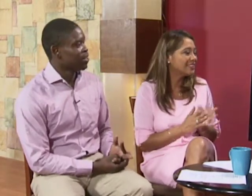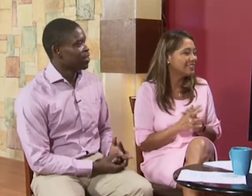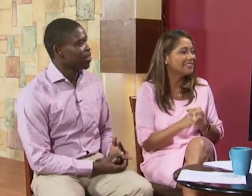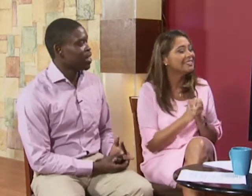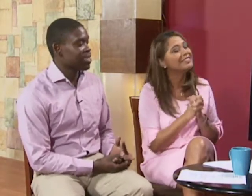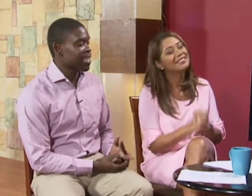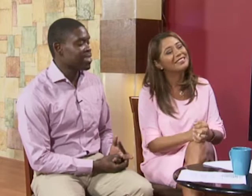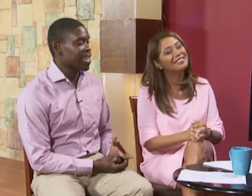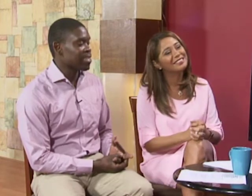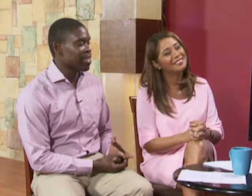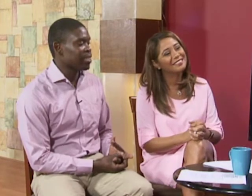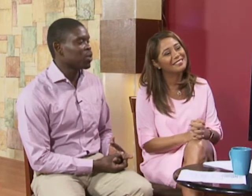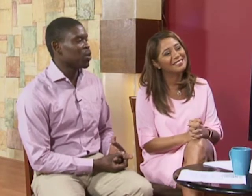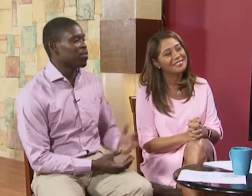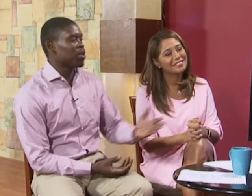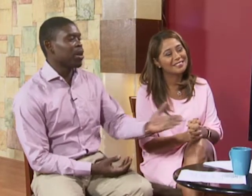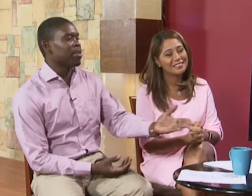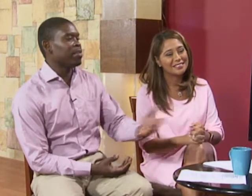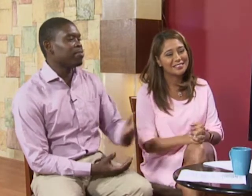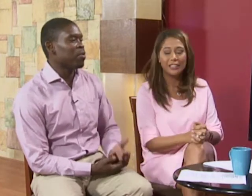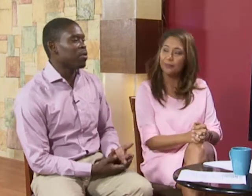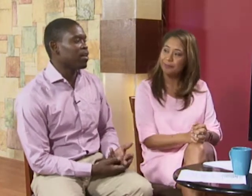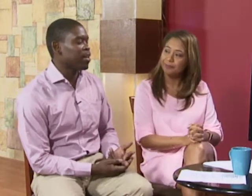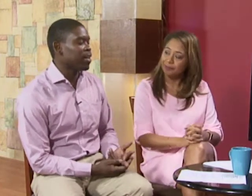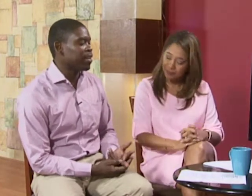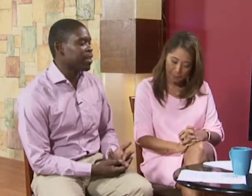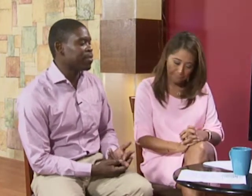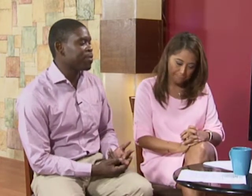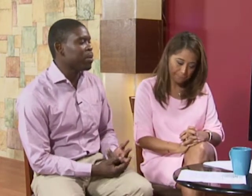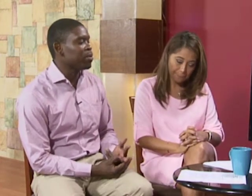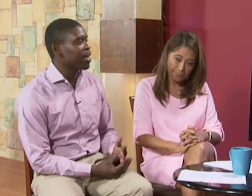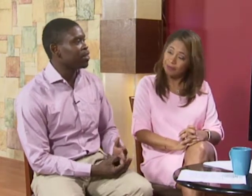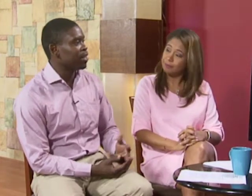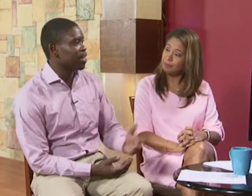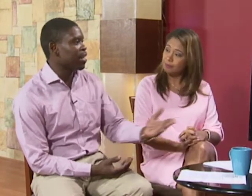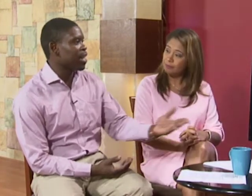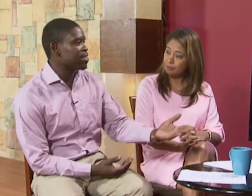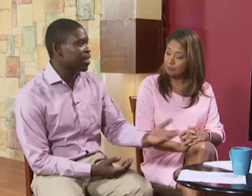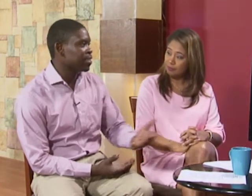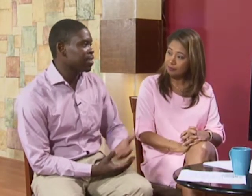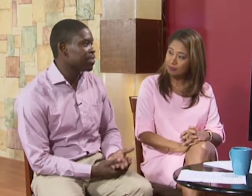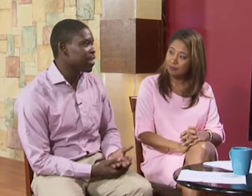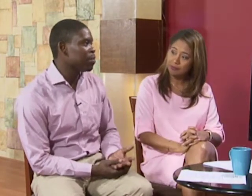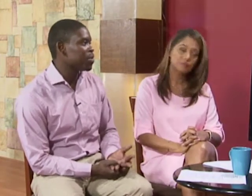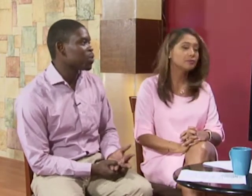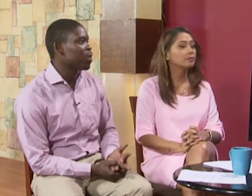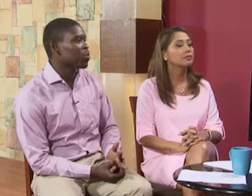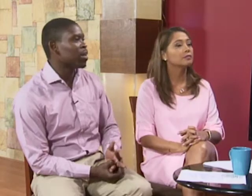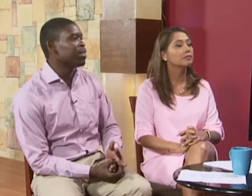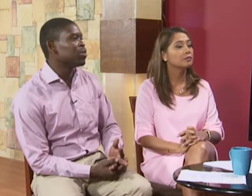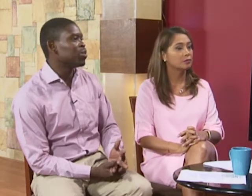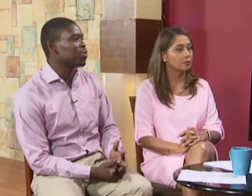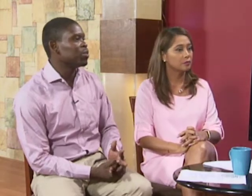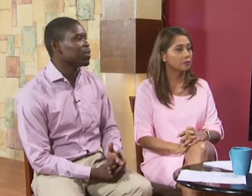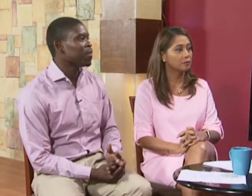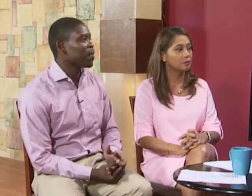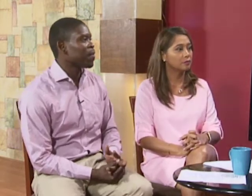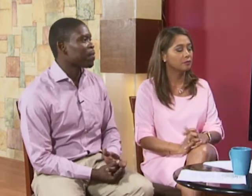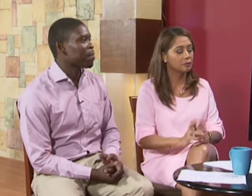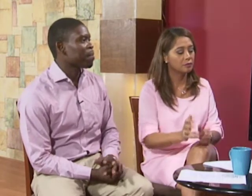so that's that's excellent so you know and for uh if i would like to take a class at this telemaris what would i need to do well you can